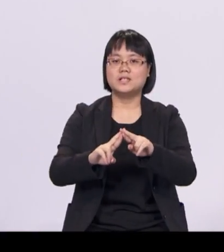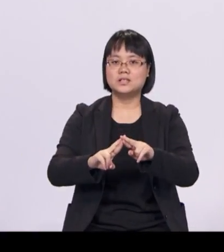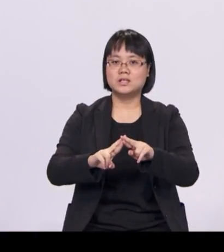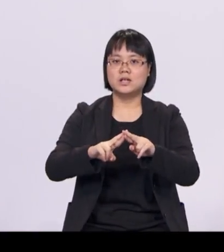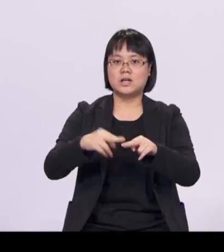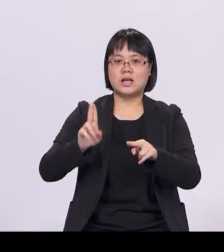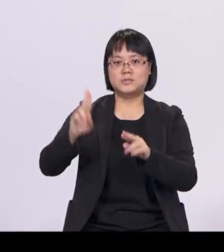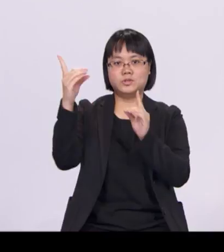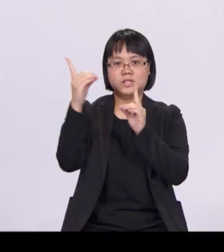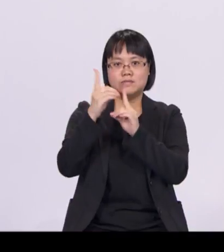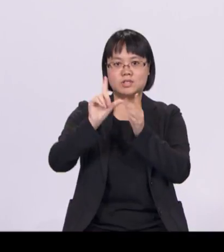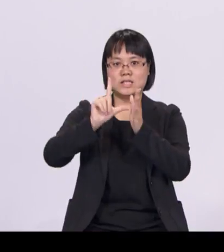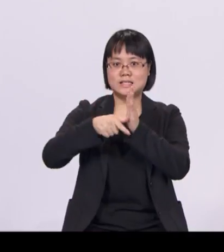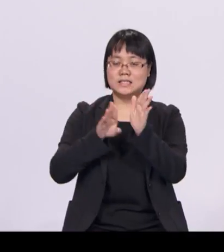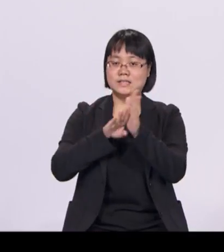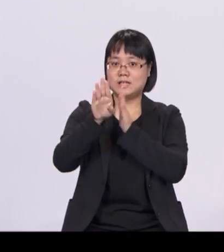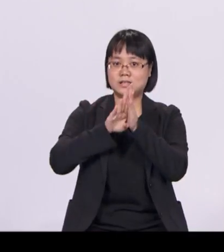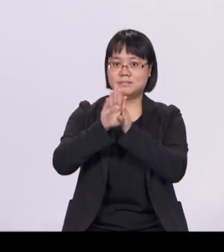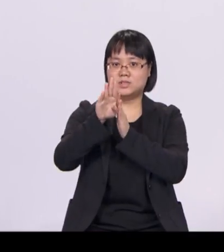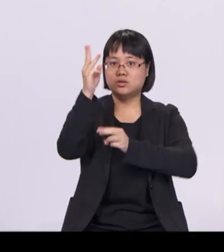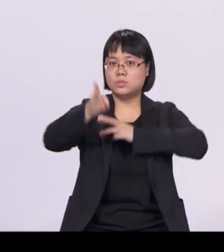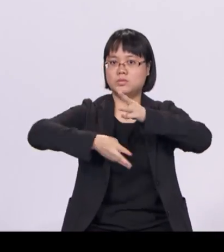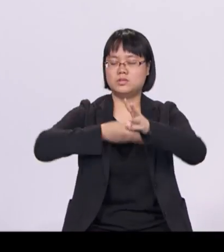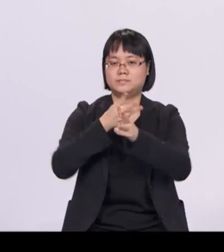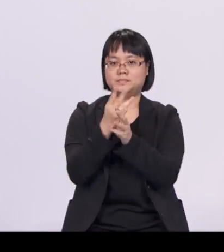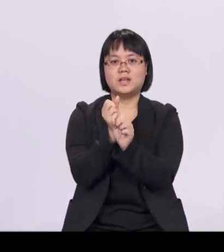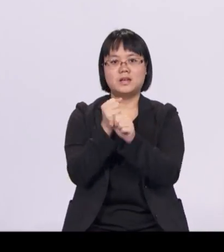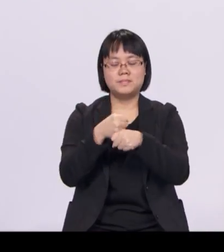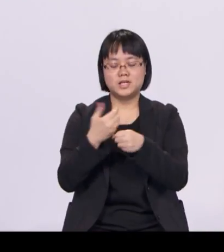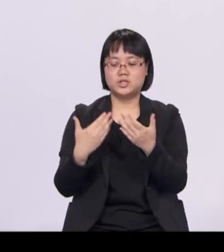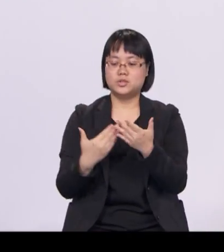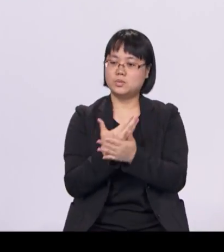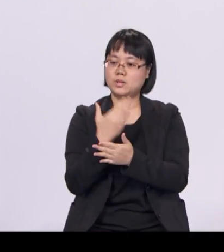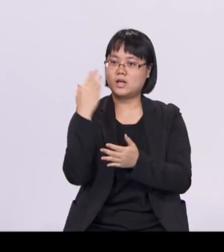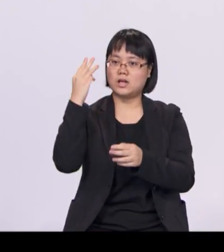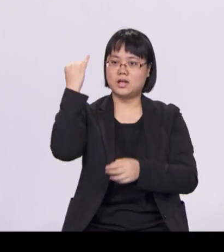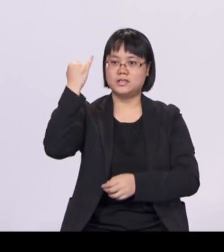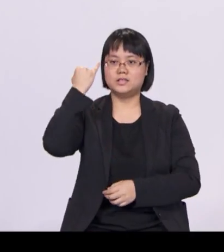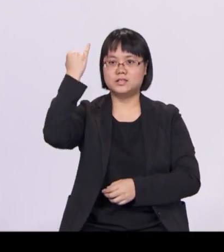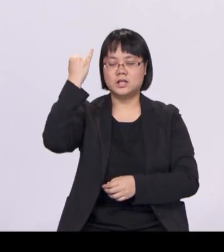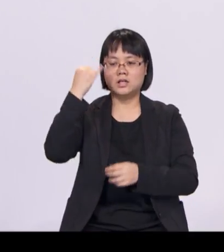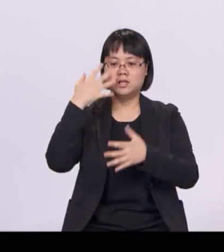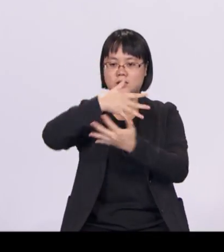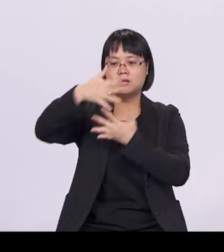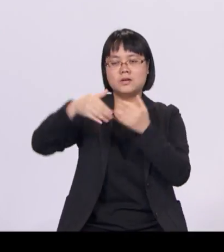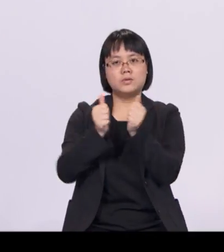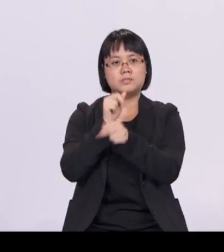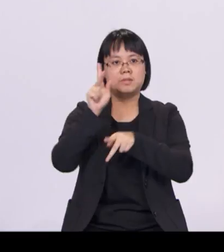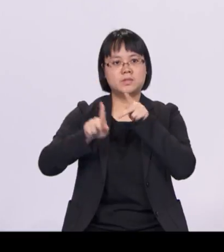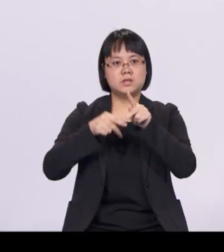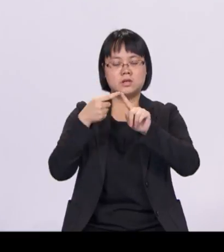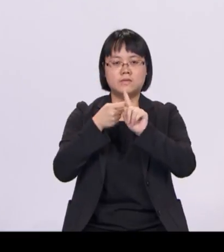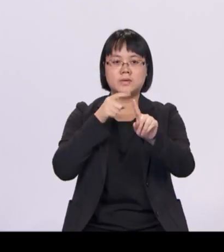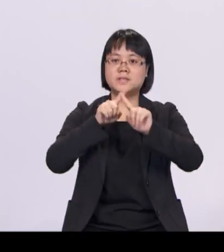over the world and create new ideas by interacting with people from diverse backgrounds. Industry partners